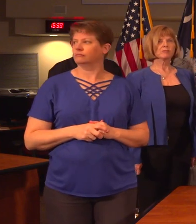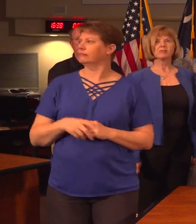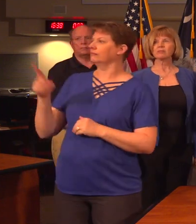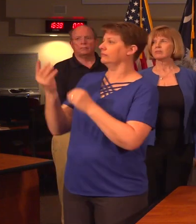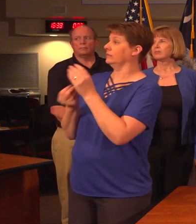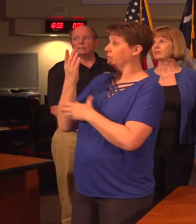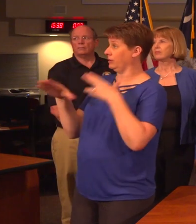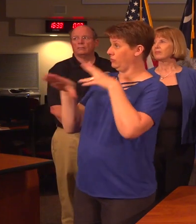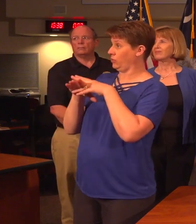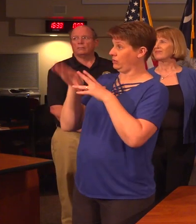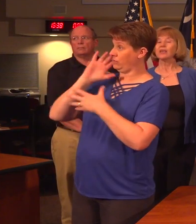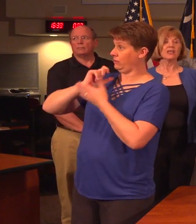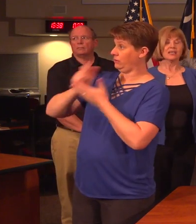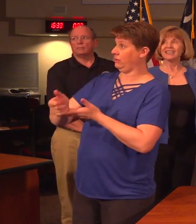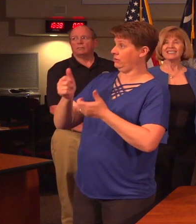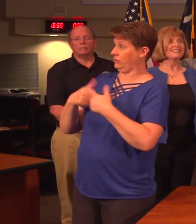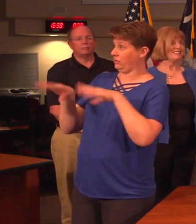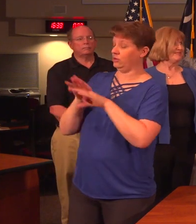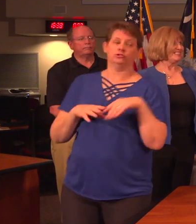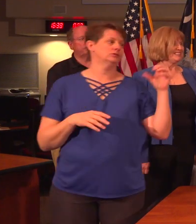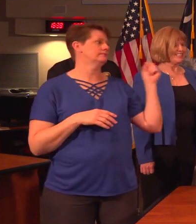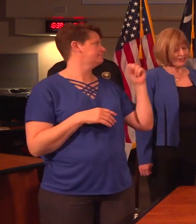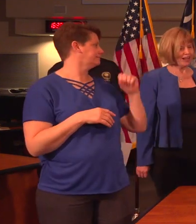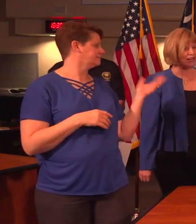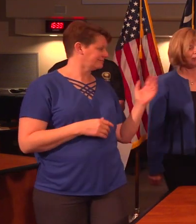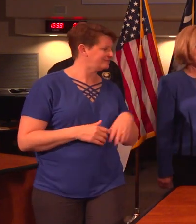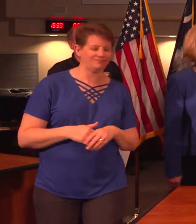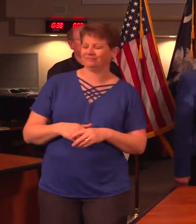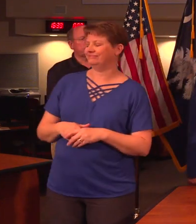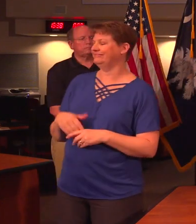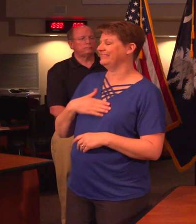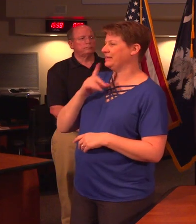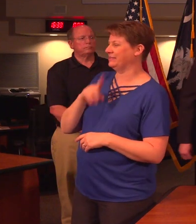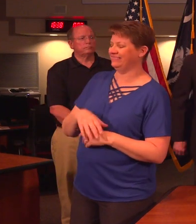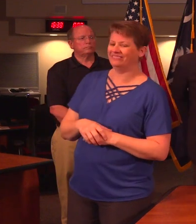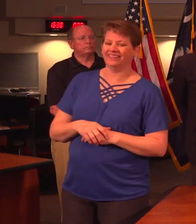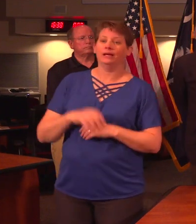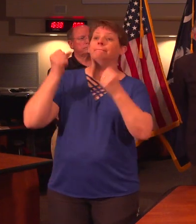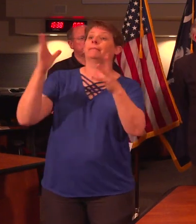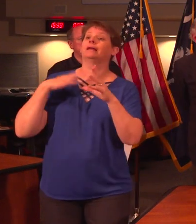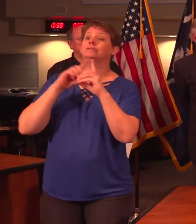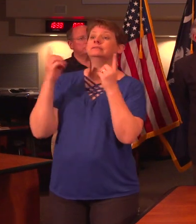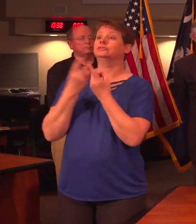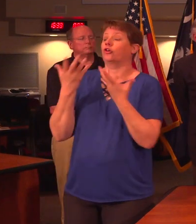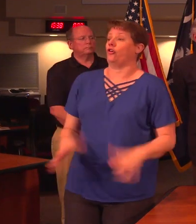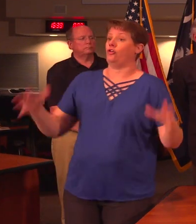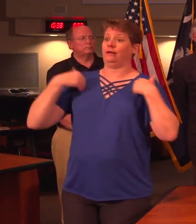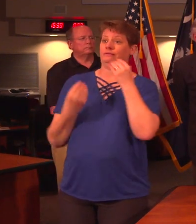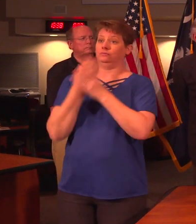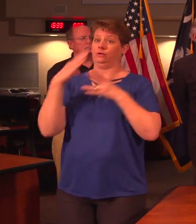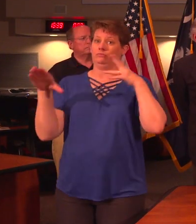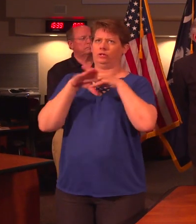Spring break, does that kind of help with the quotas? Yes, sir. I'll be glad to. A lot of our districts have spring breaks